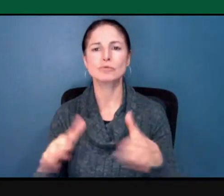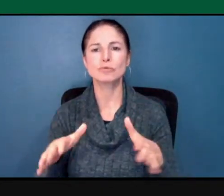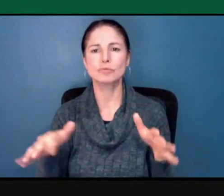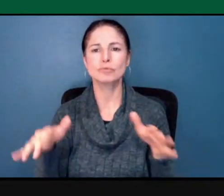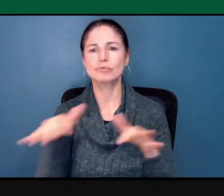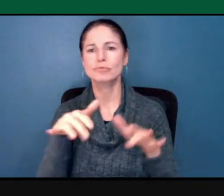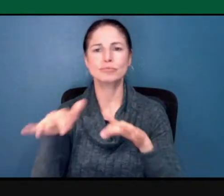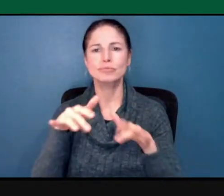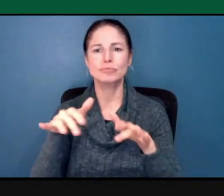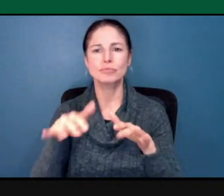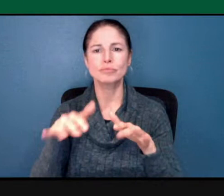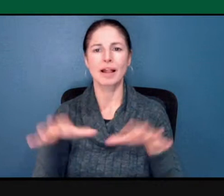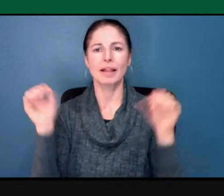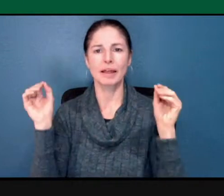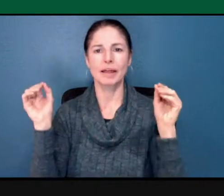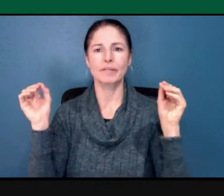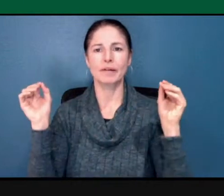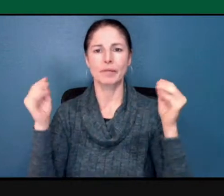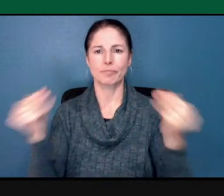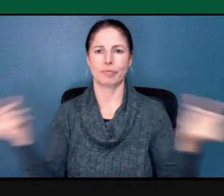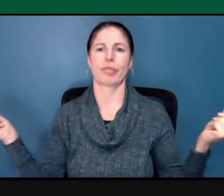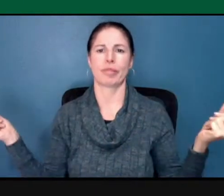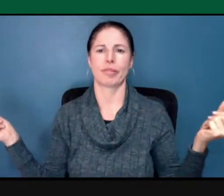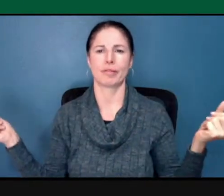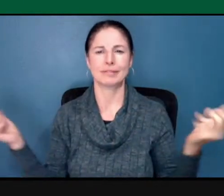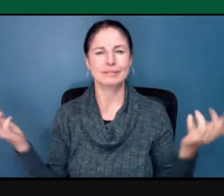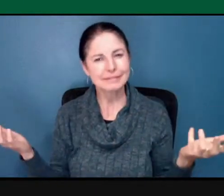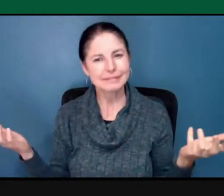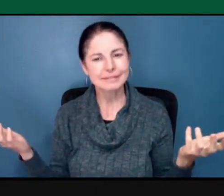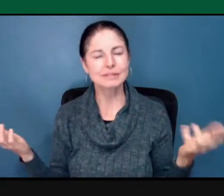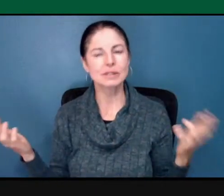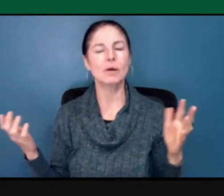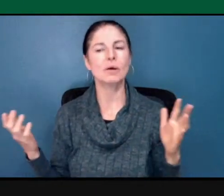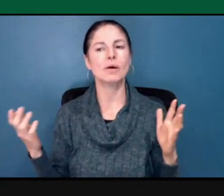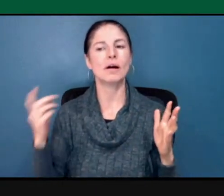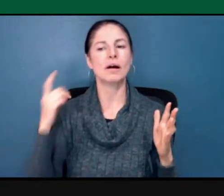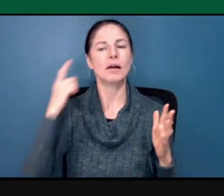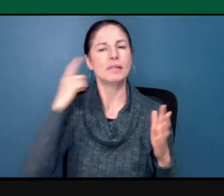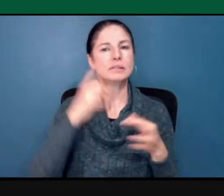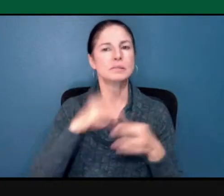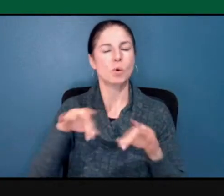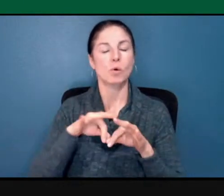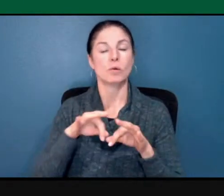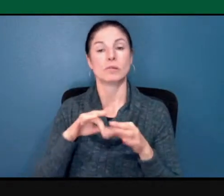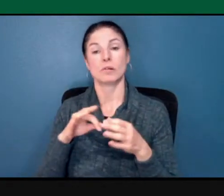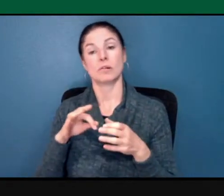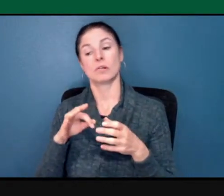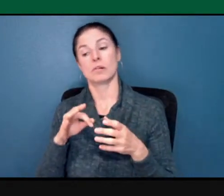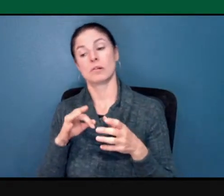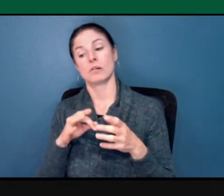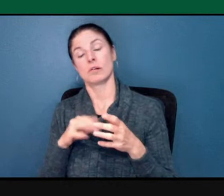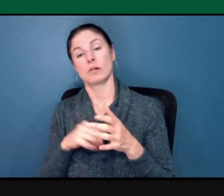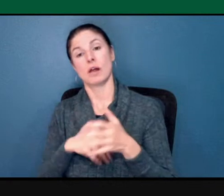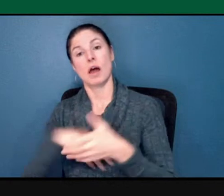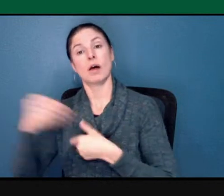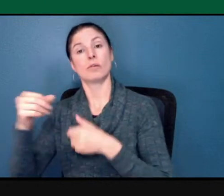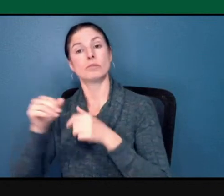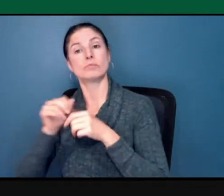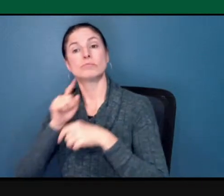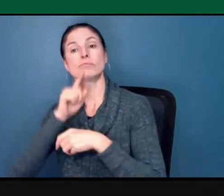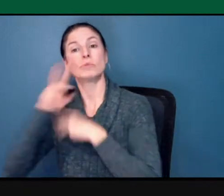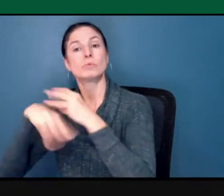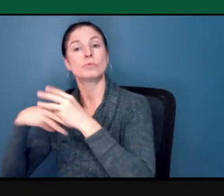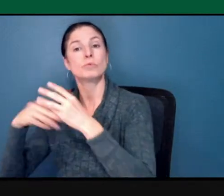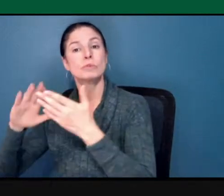So part of that, right, of working outside of the community with students is, and I'll give you the example of the Believe